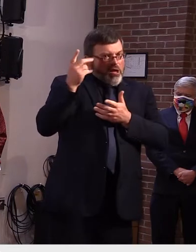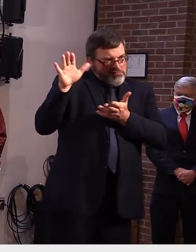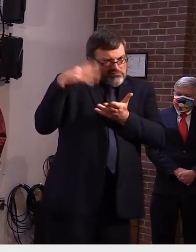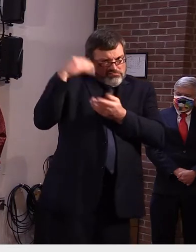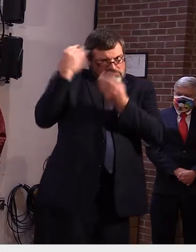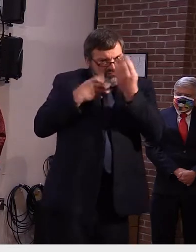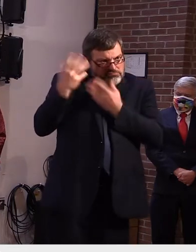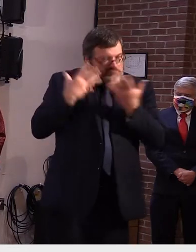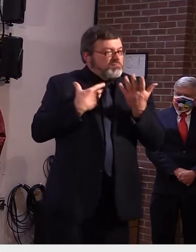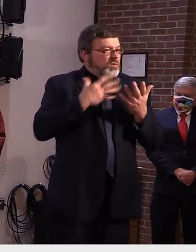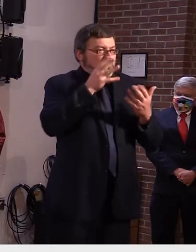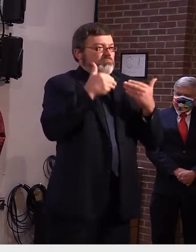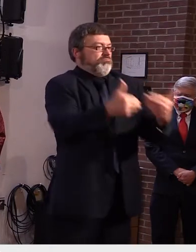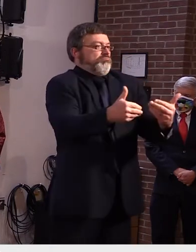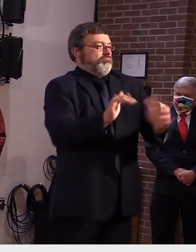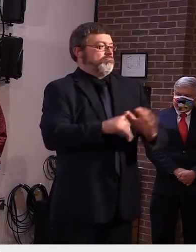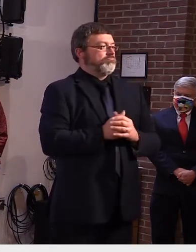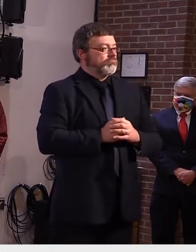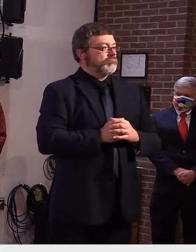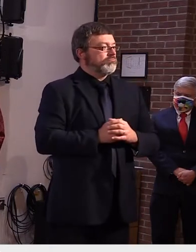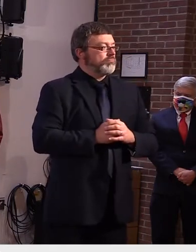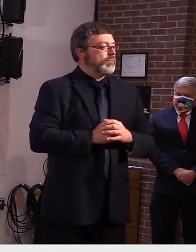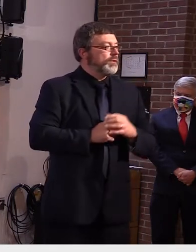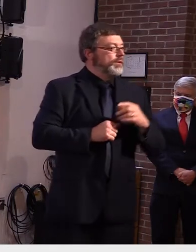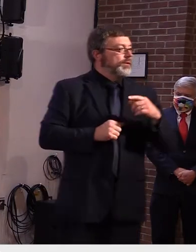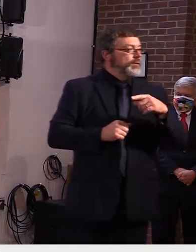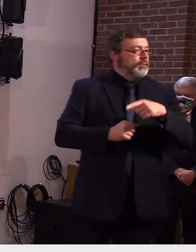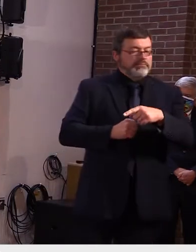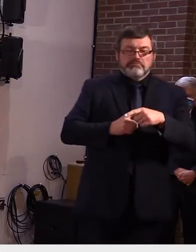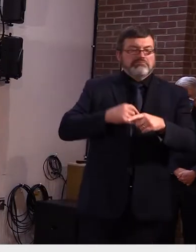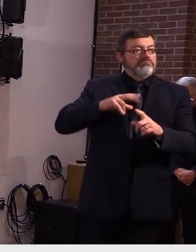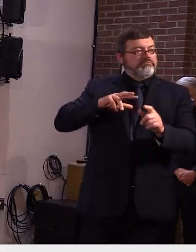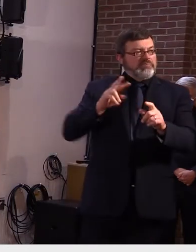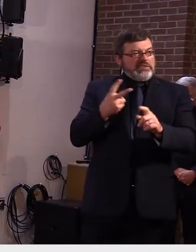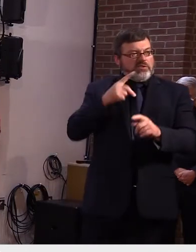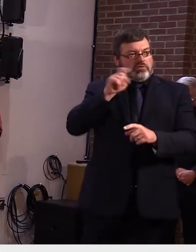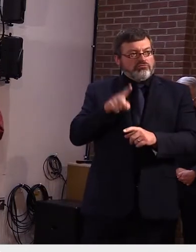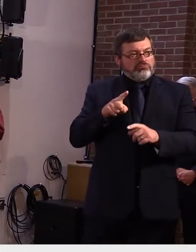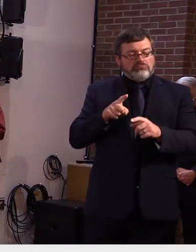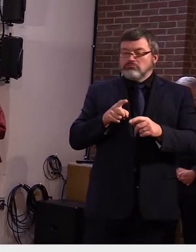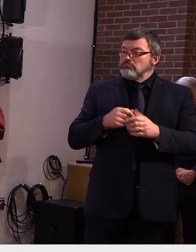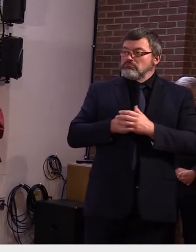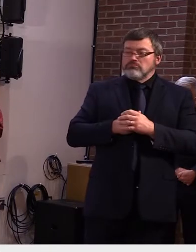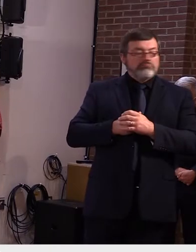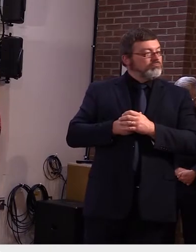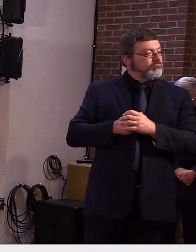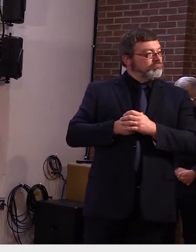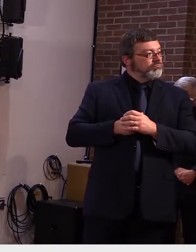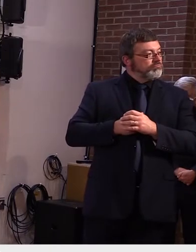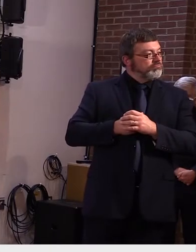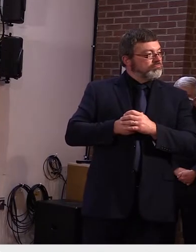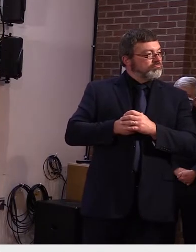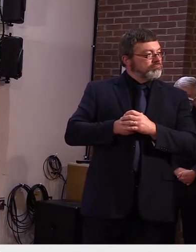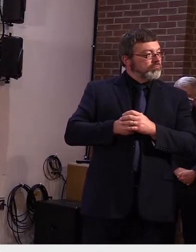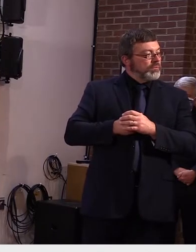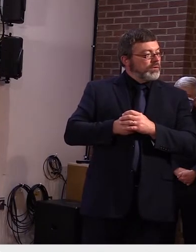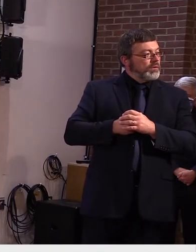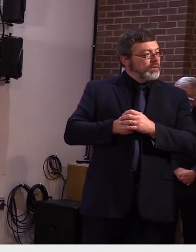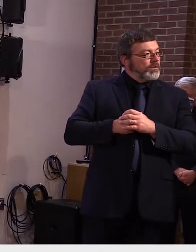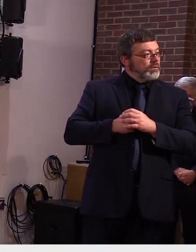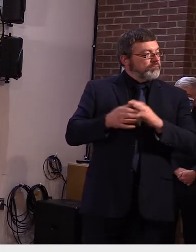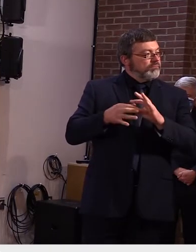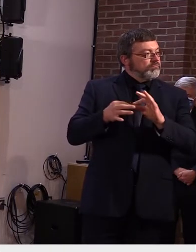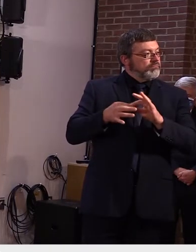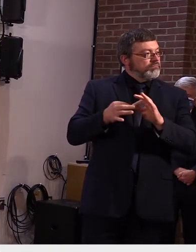so does any of that calculus change given that this is this school this is the first time where there's been in school transmission of the virus